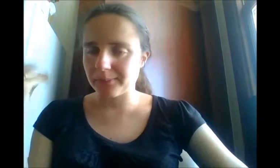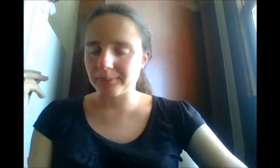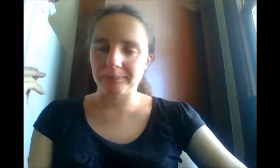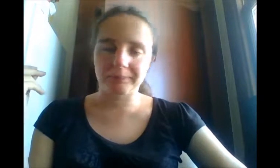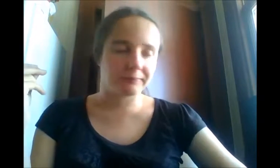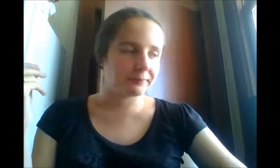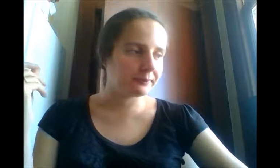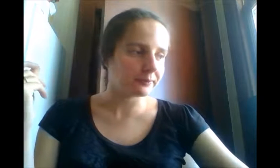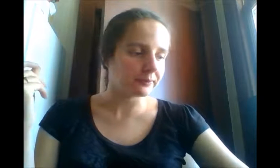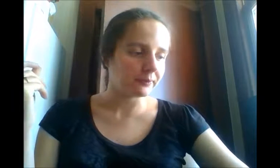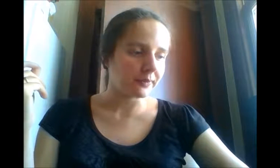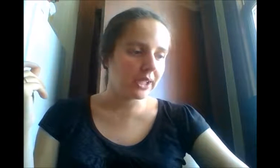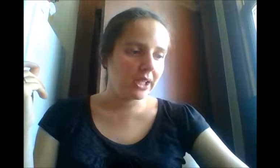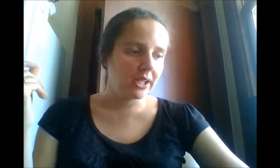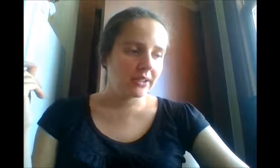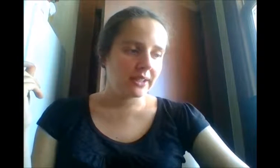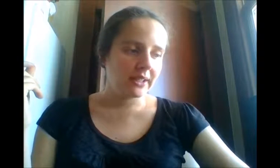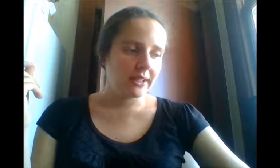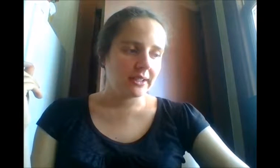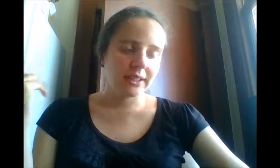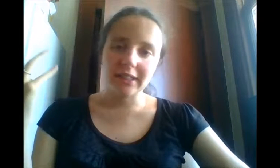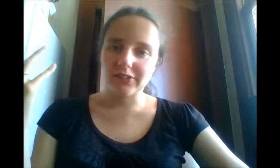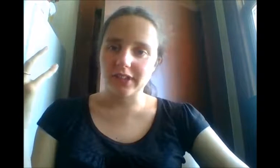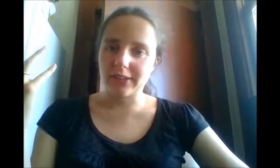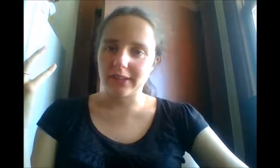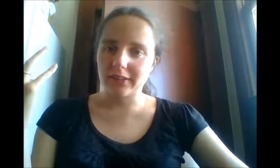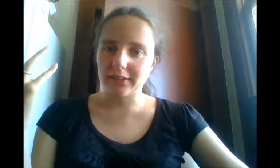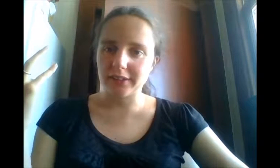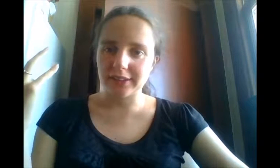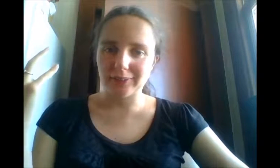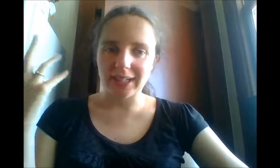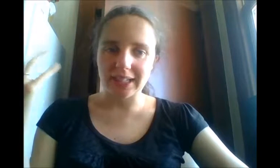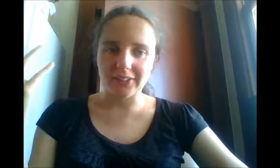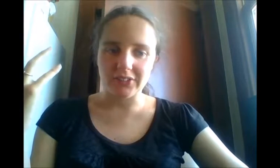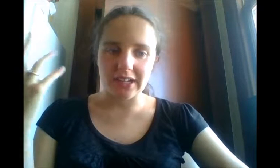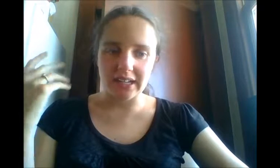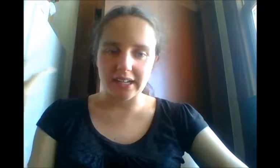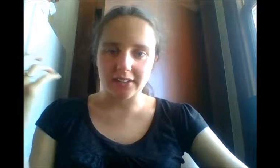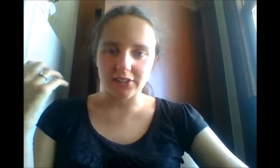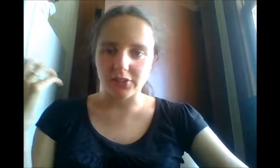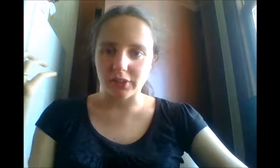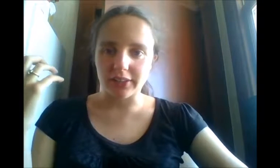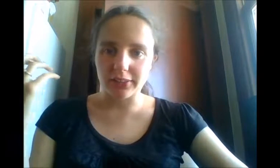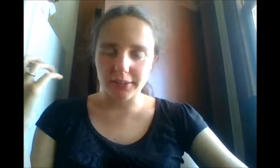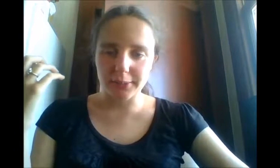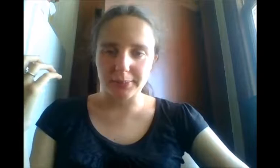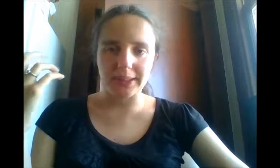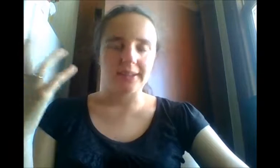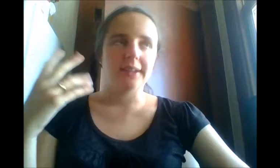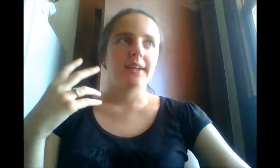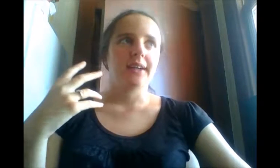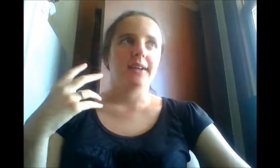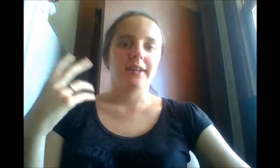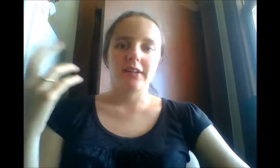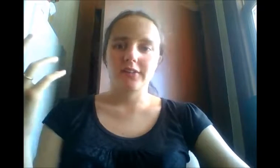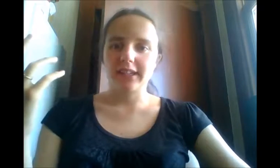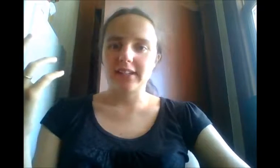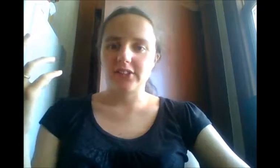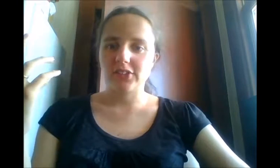then yes, I think in a lot of ways, art is great therapy. I think it relaxes you.